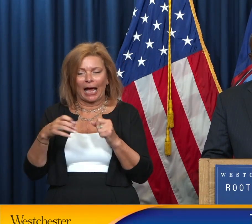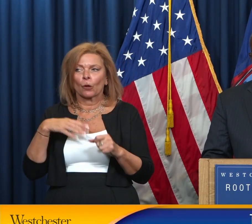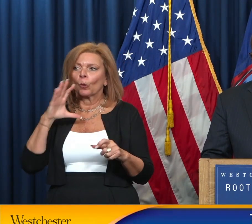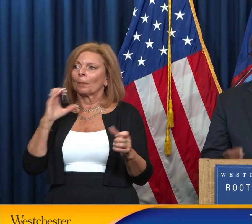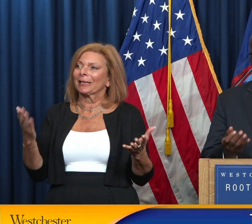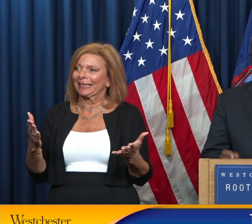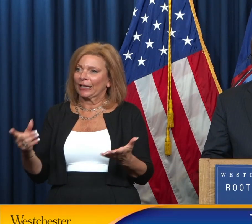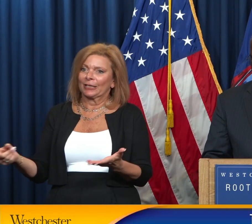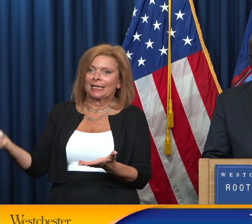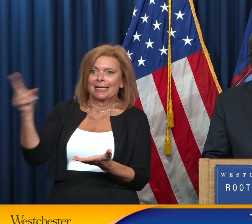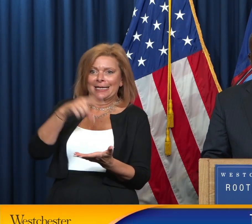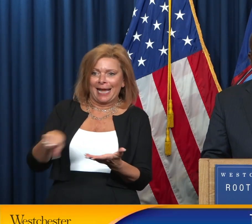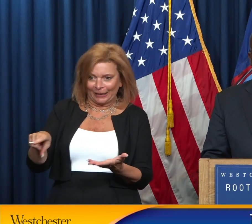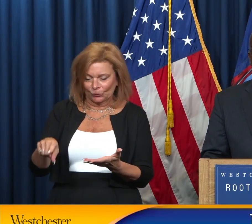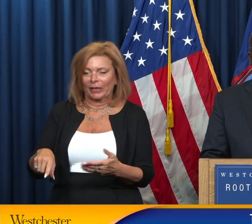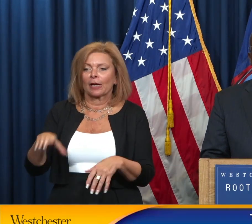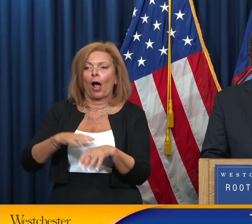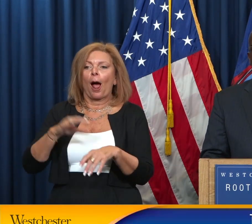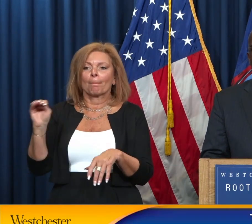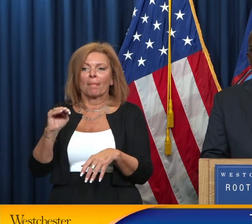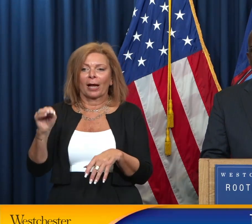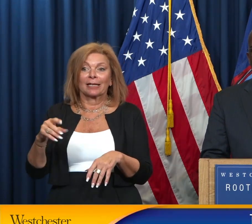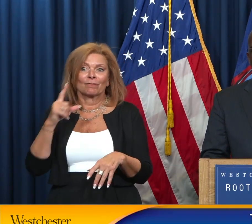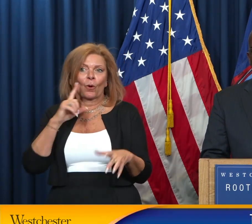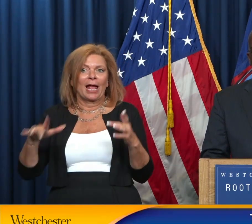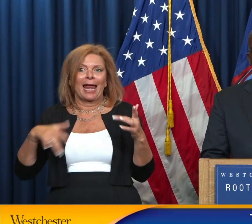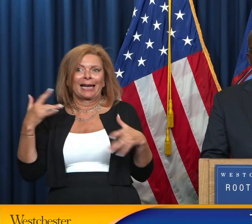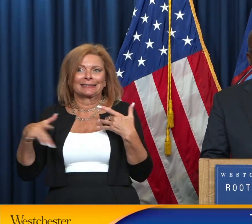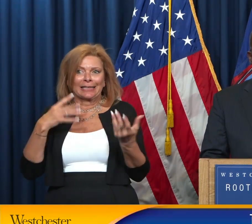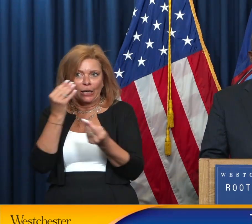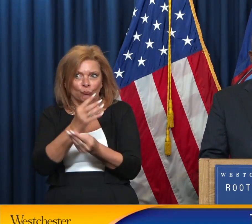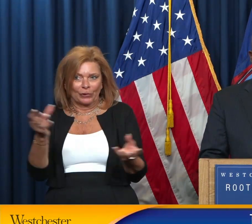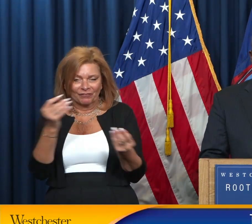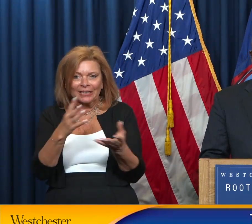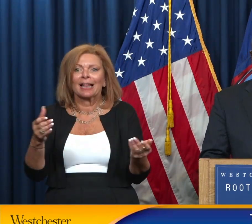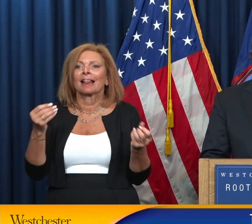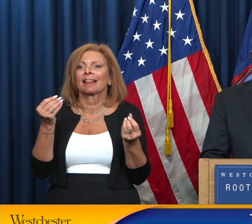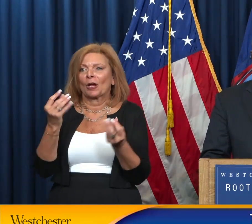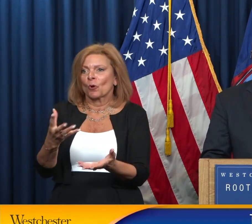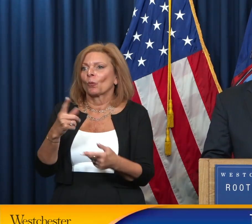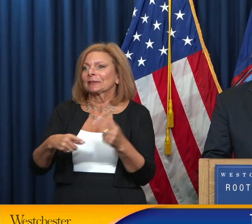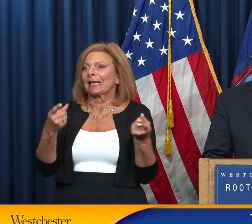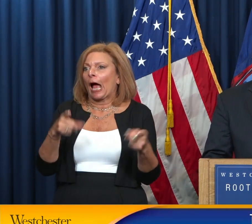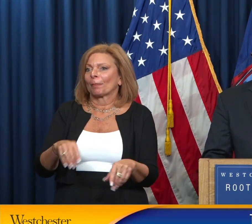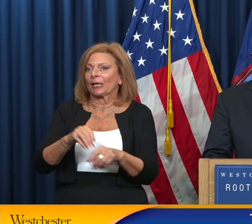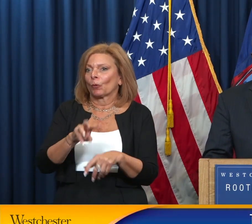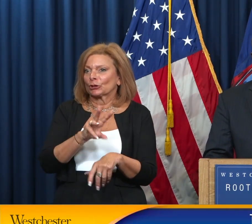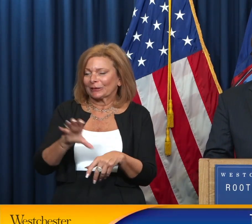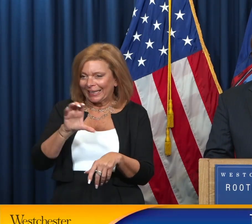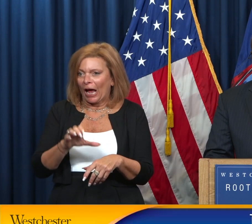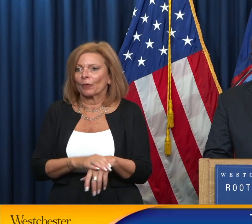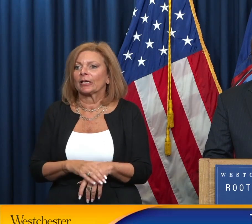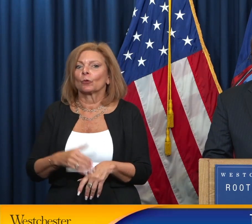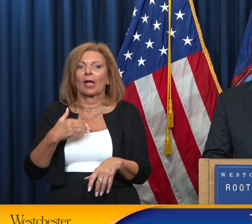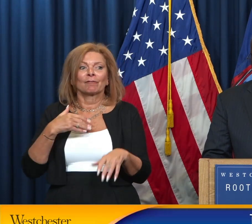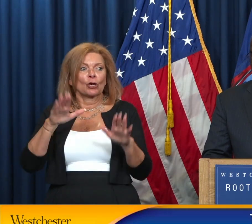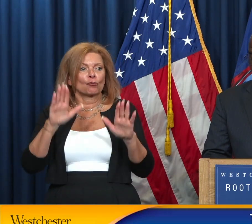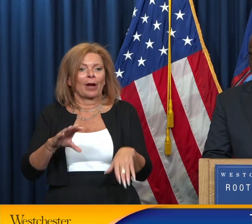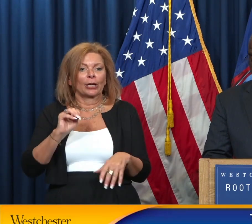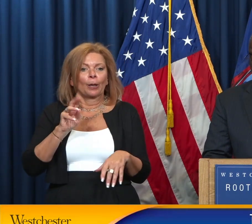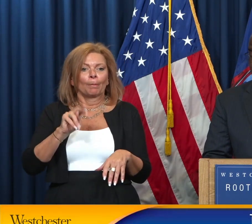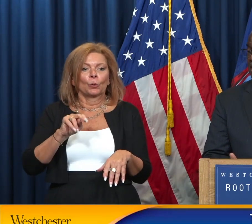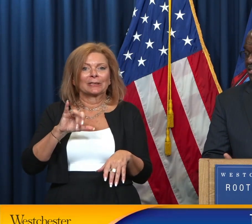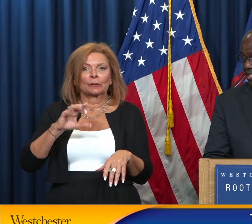exciting media briefing to let you know what's going on in Westchester County. Have another great municipal guest. We want to thank certainly